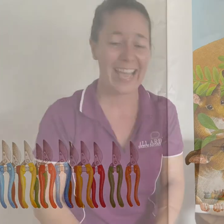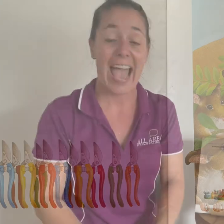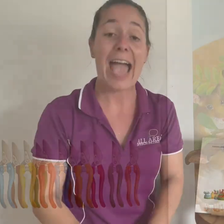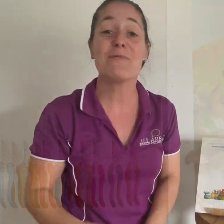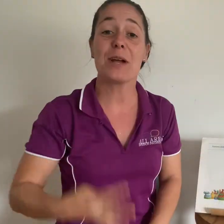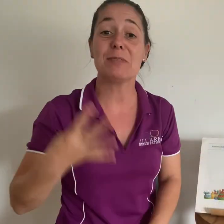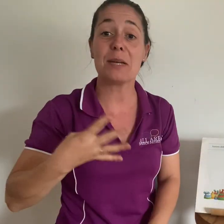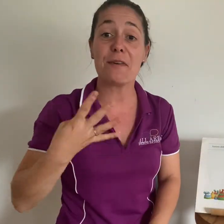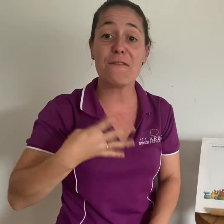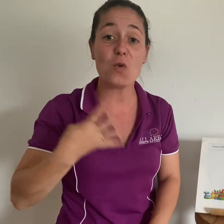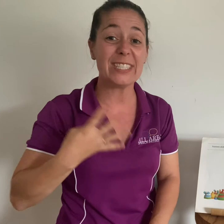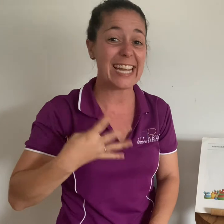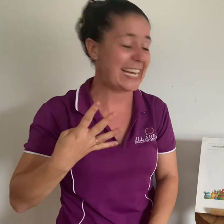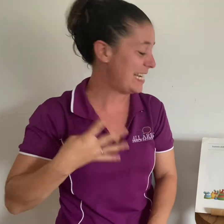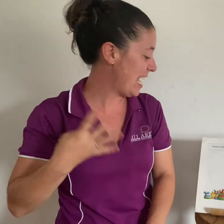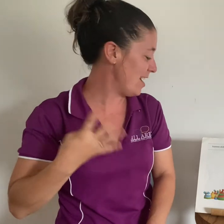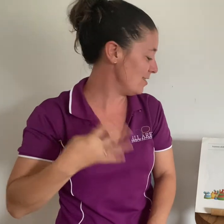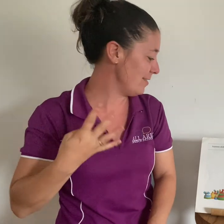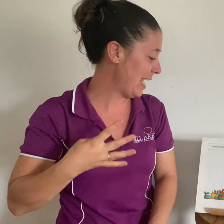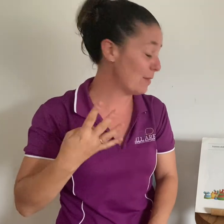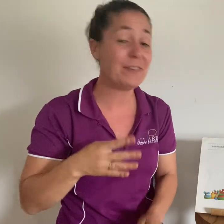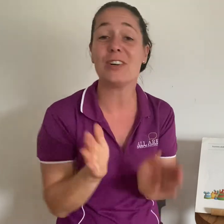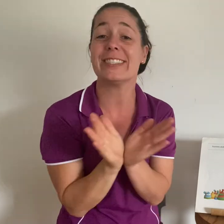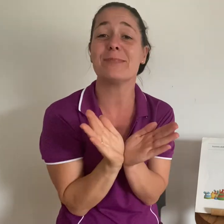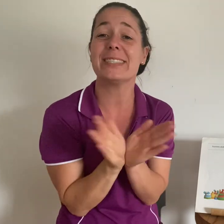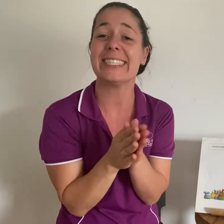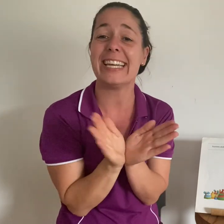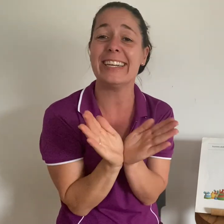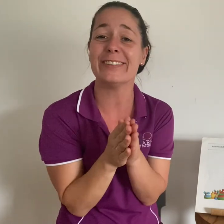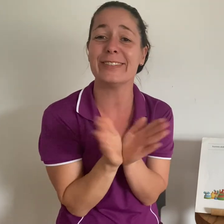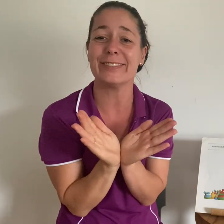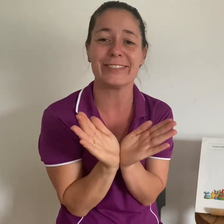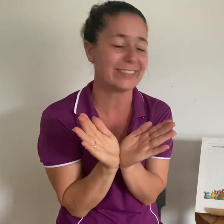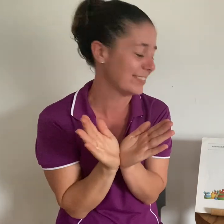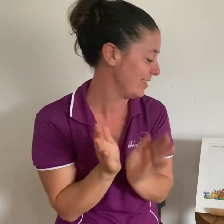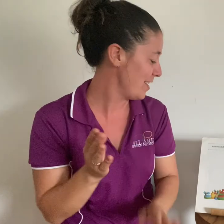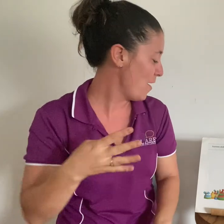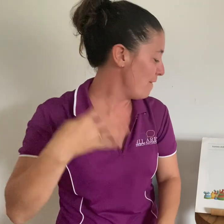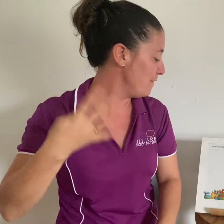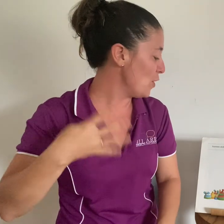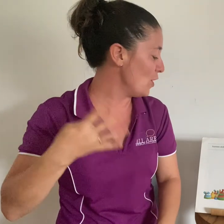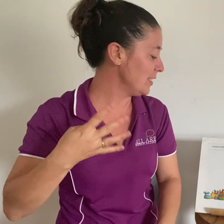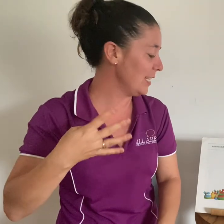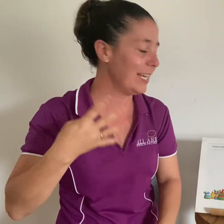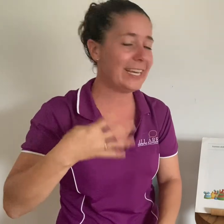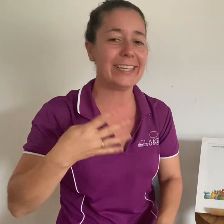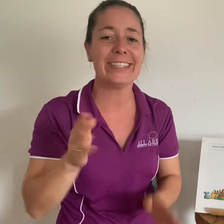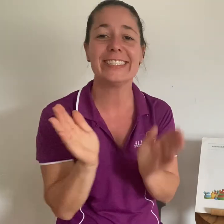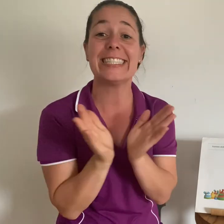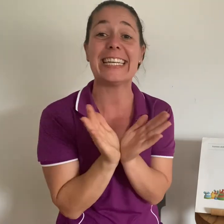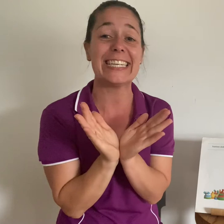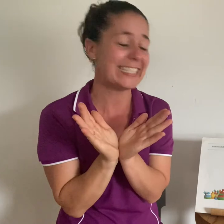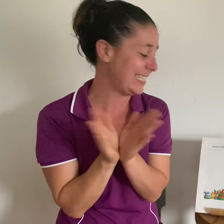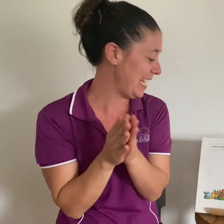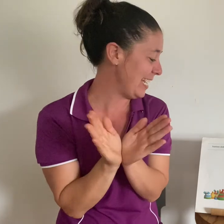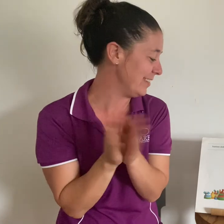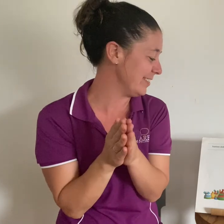and we're up to number 14 now and we've got some seals 14 slick seals